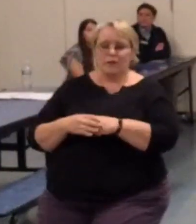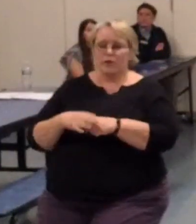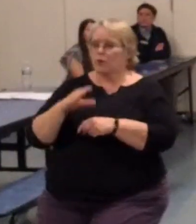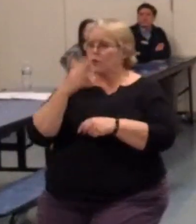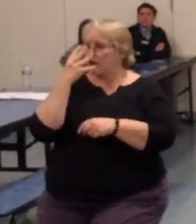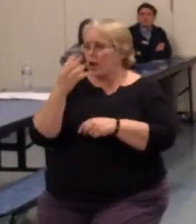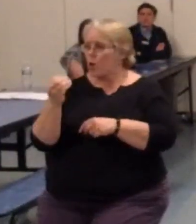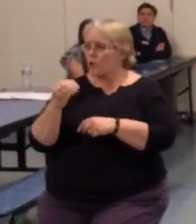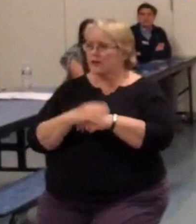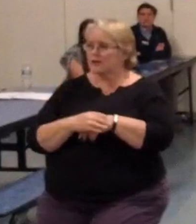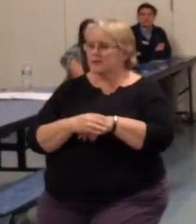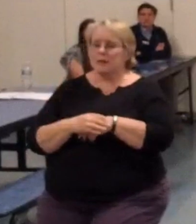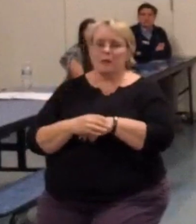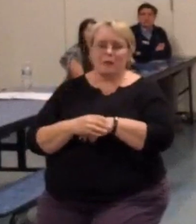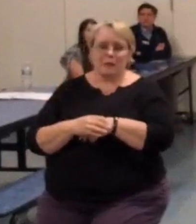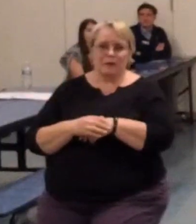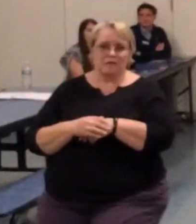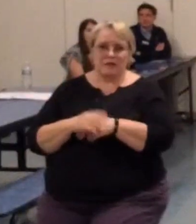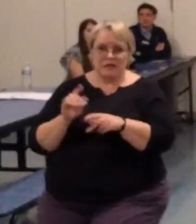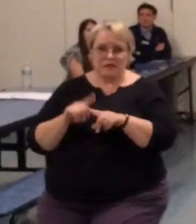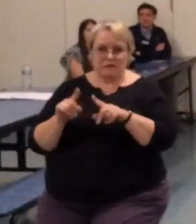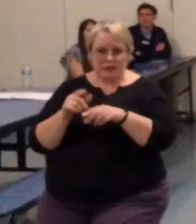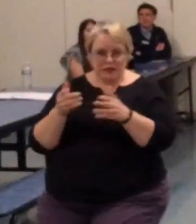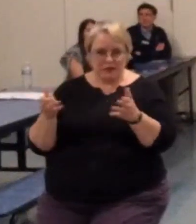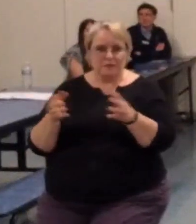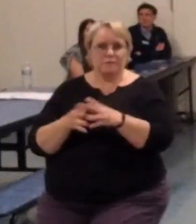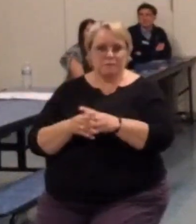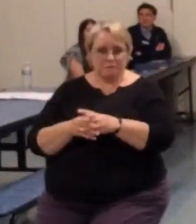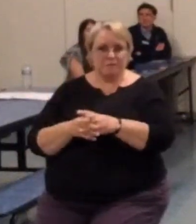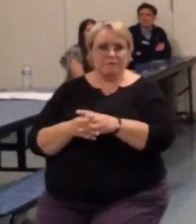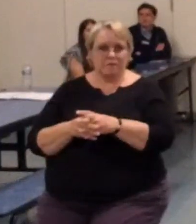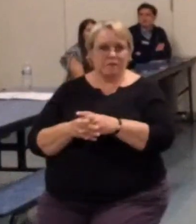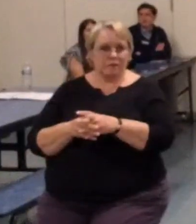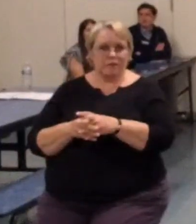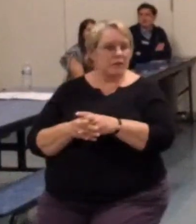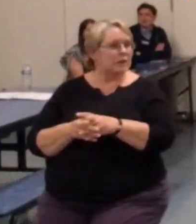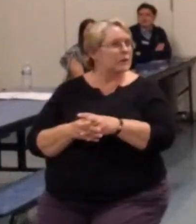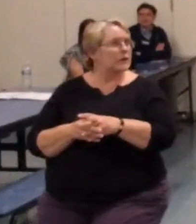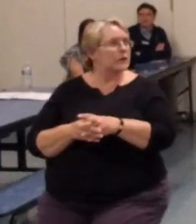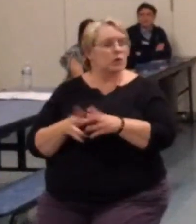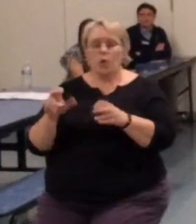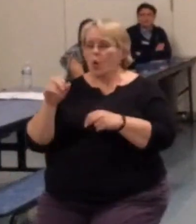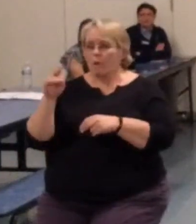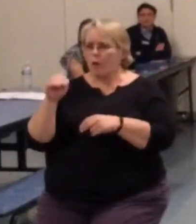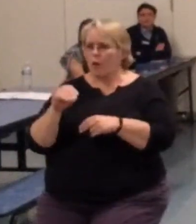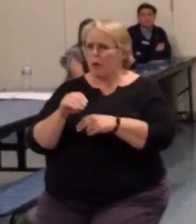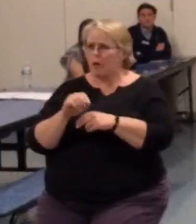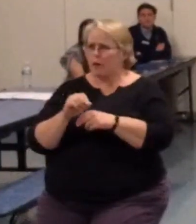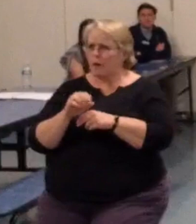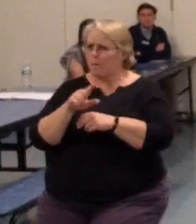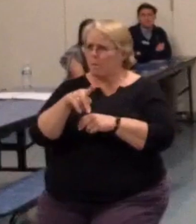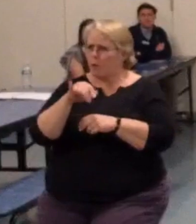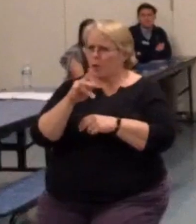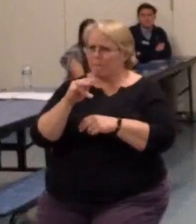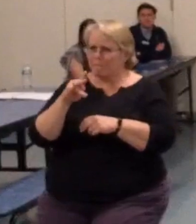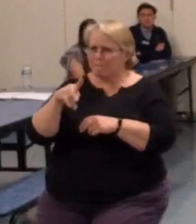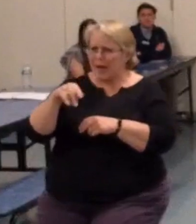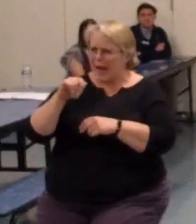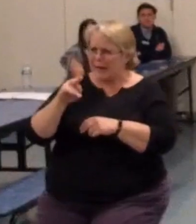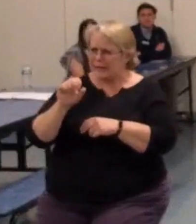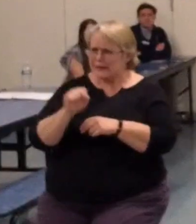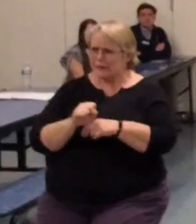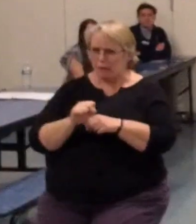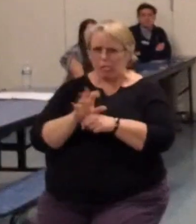coyotes and stuff like that. No more porcupines. But we do have